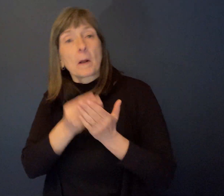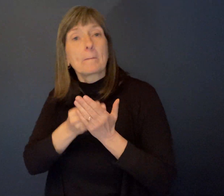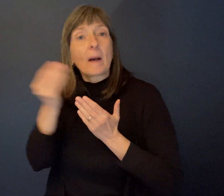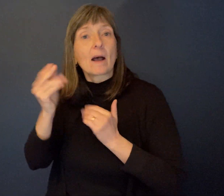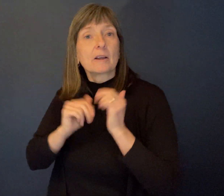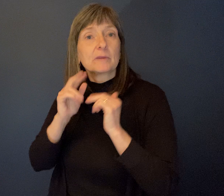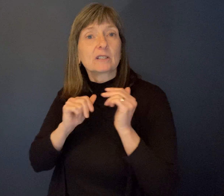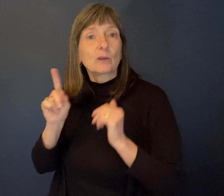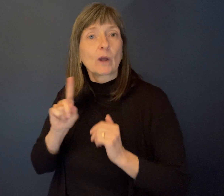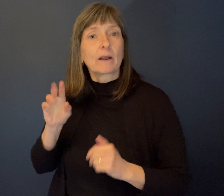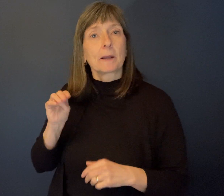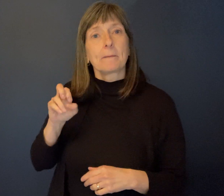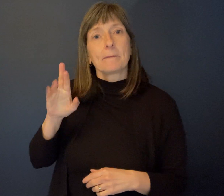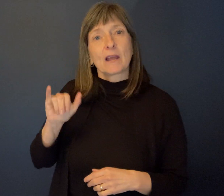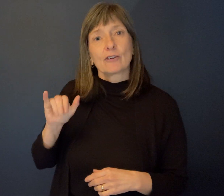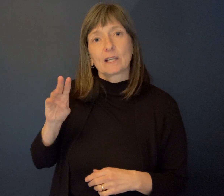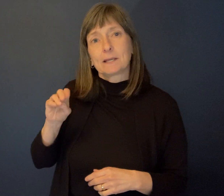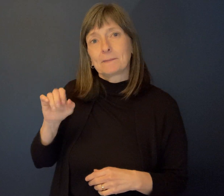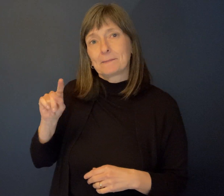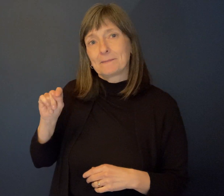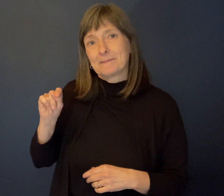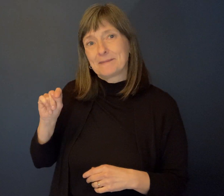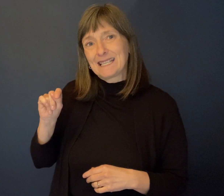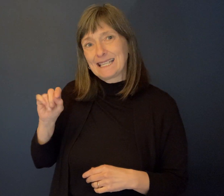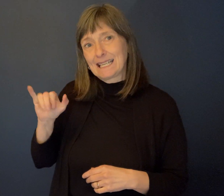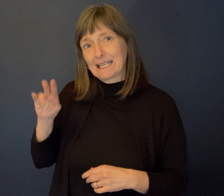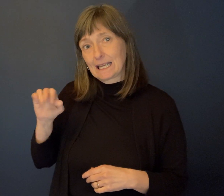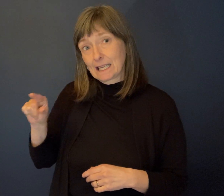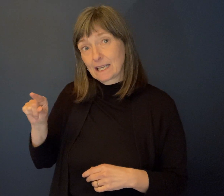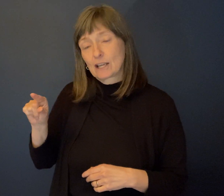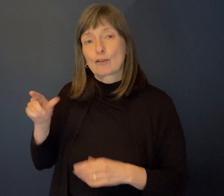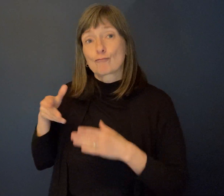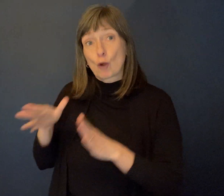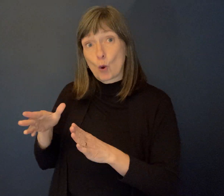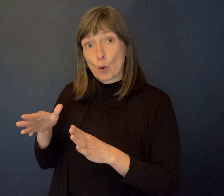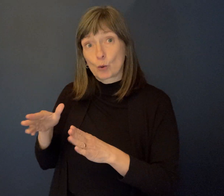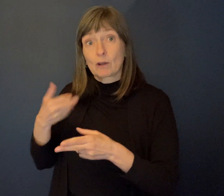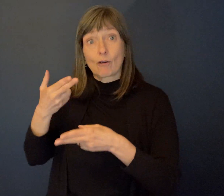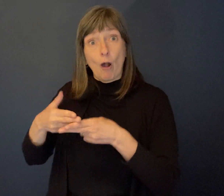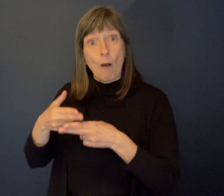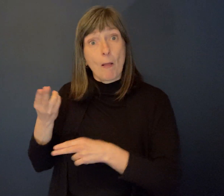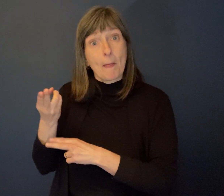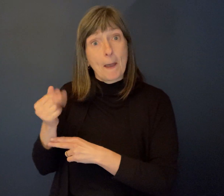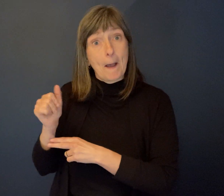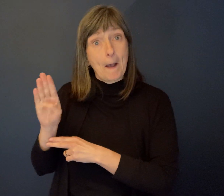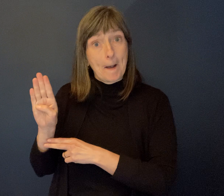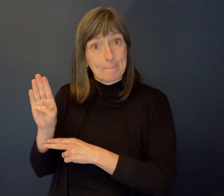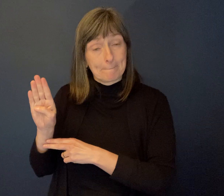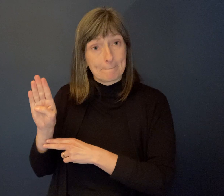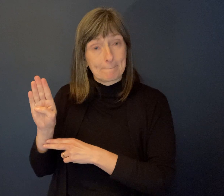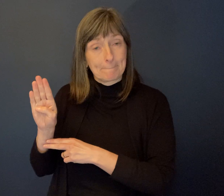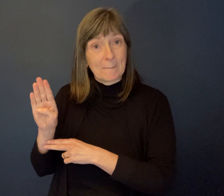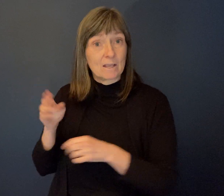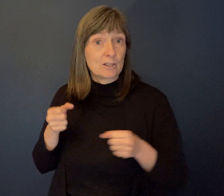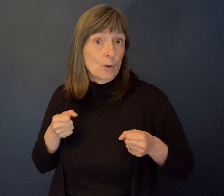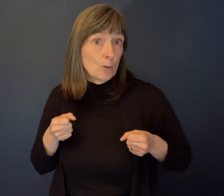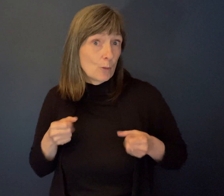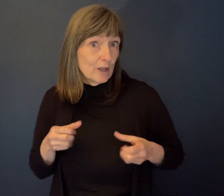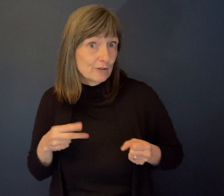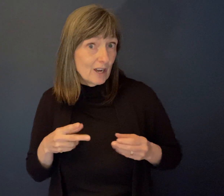and it became known as the hub. So wheelchair sports by funding, got money, purchased building